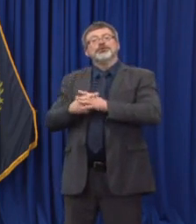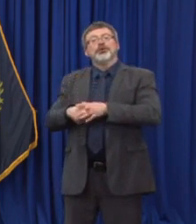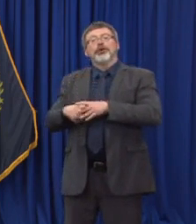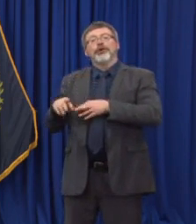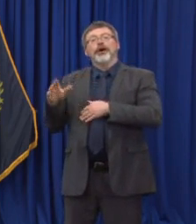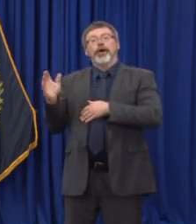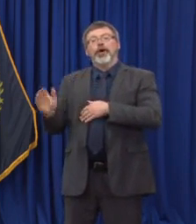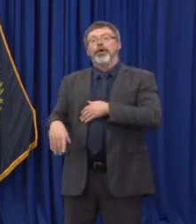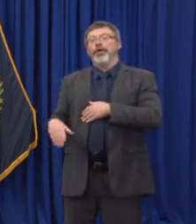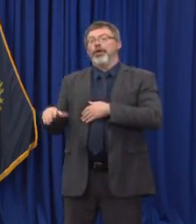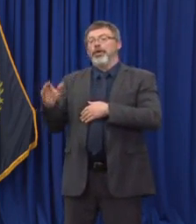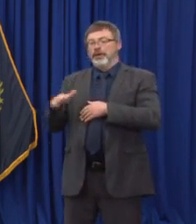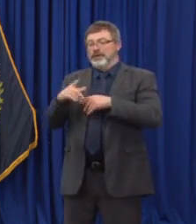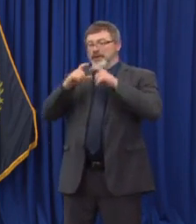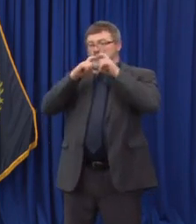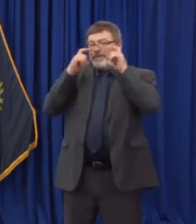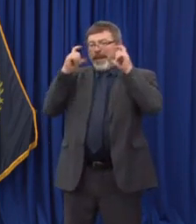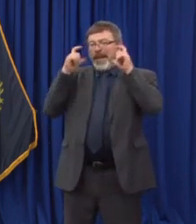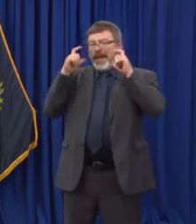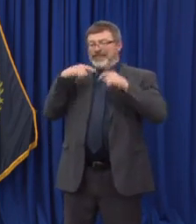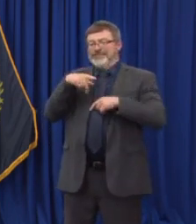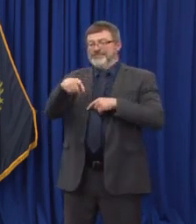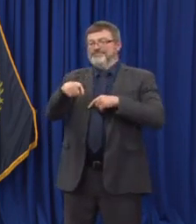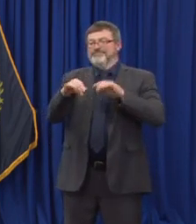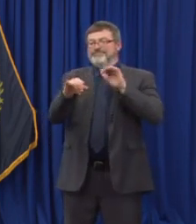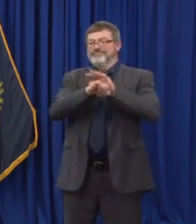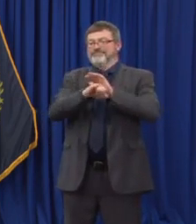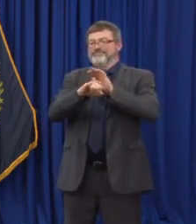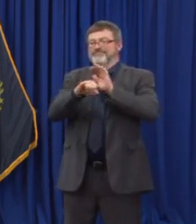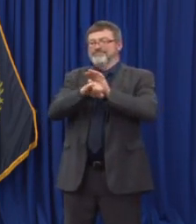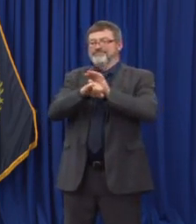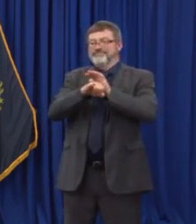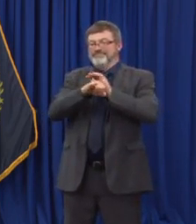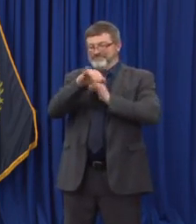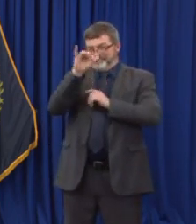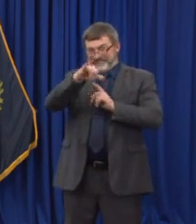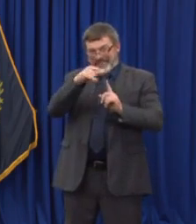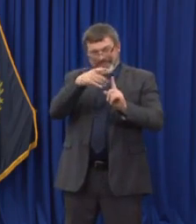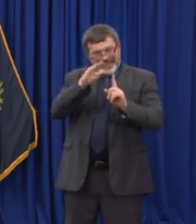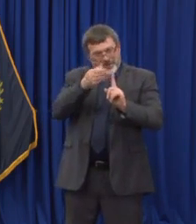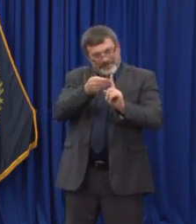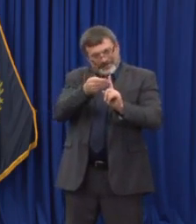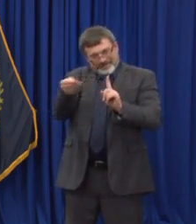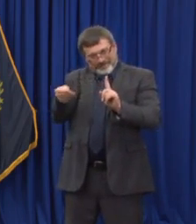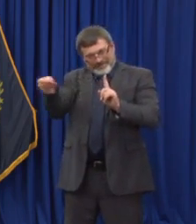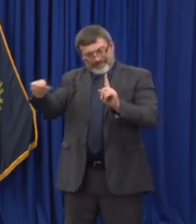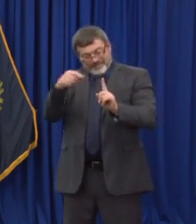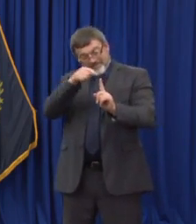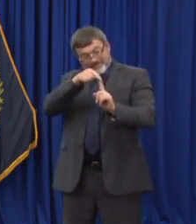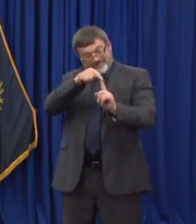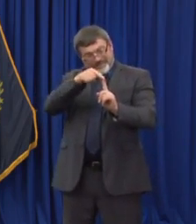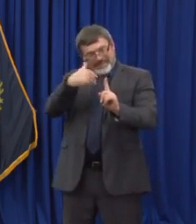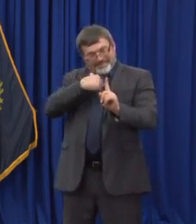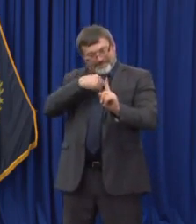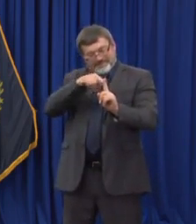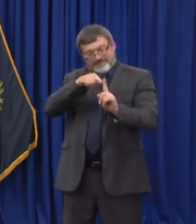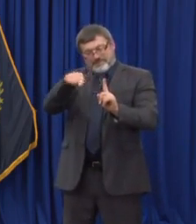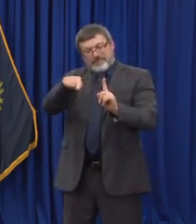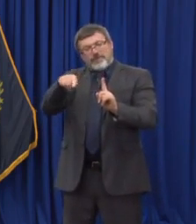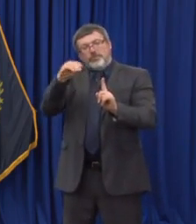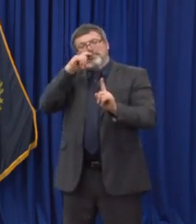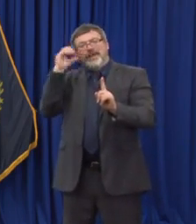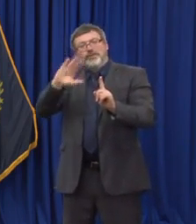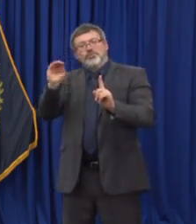who come into close contact with a confirmed case and at this point this has taken over as our primary risk factor for COVID-19 in New Hampshire.